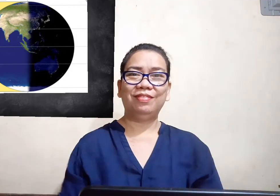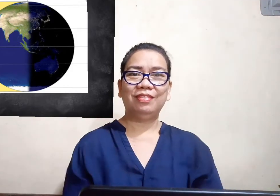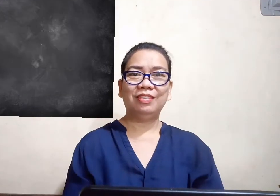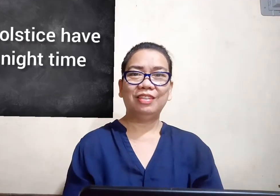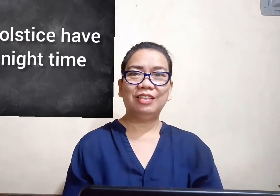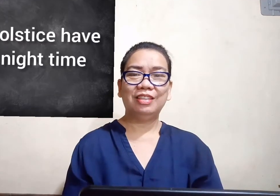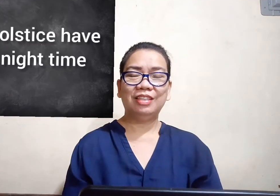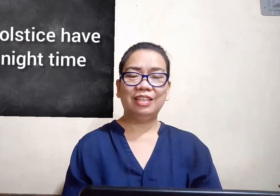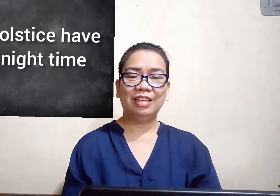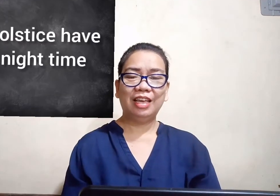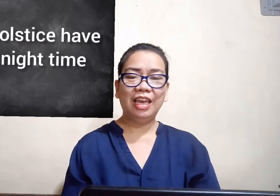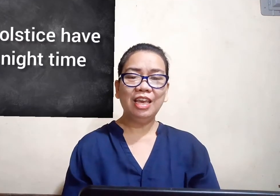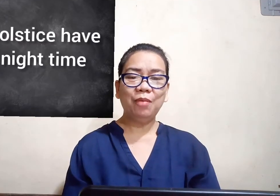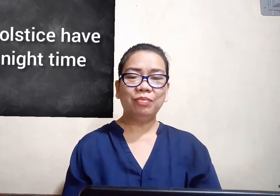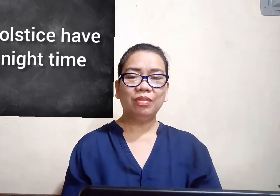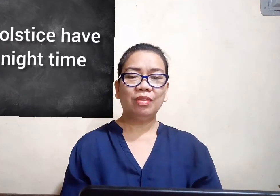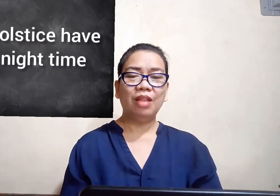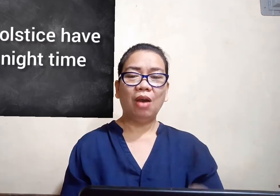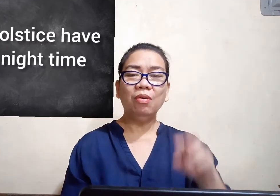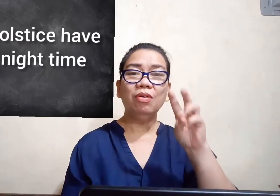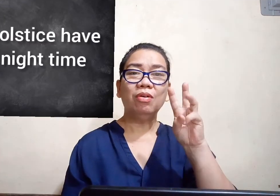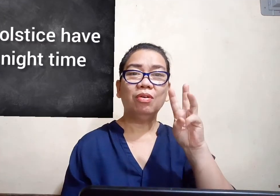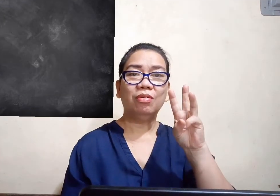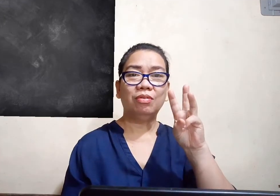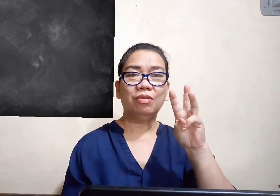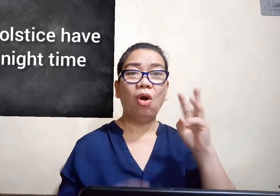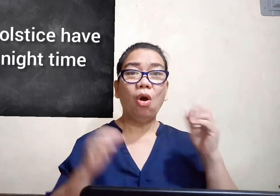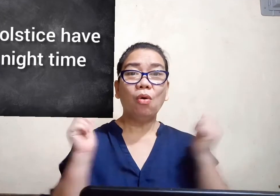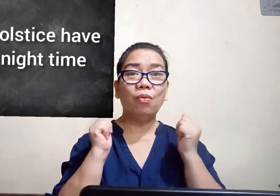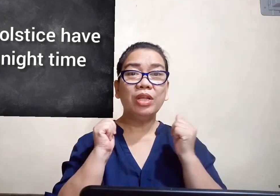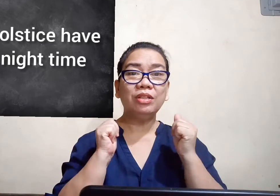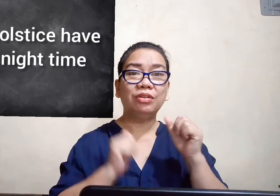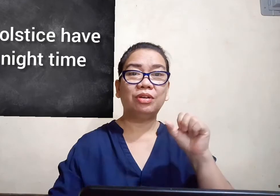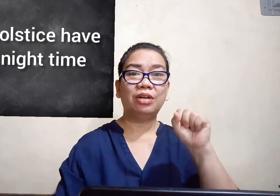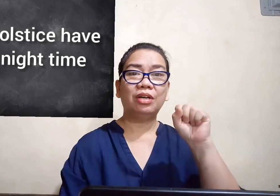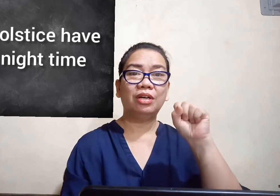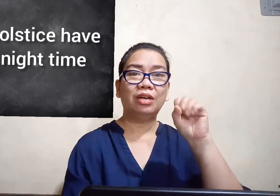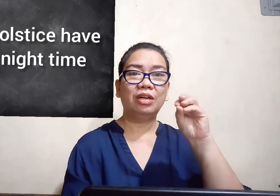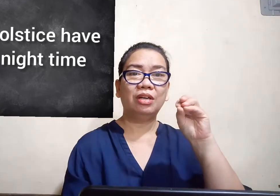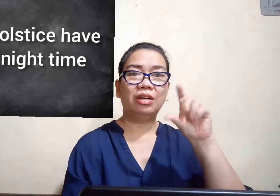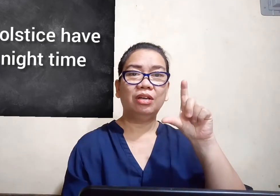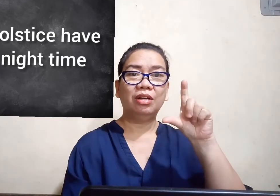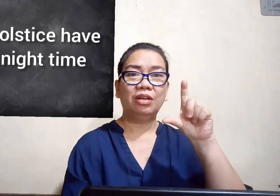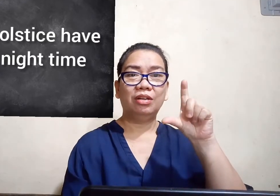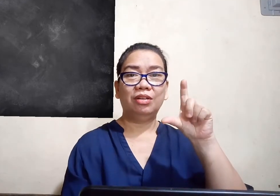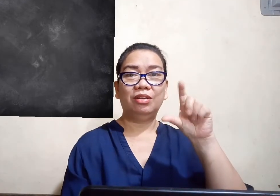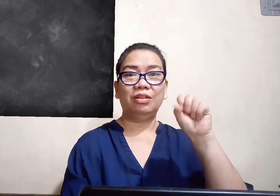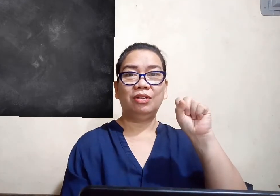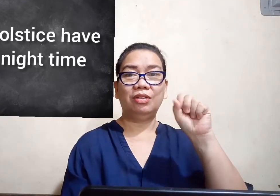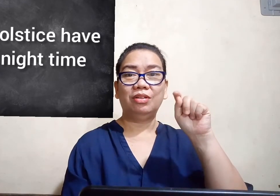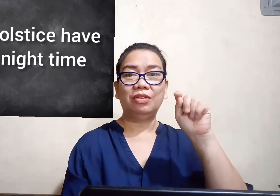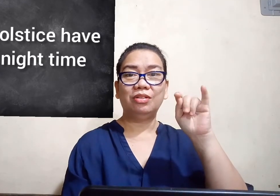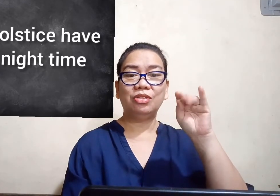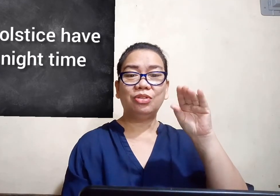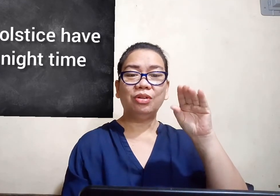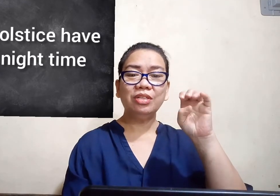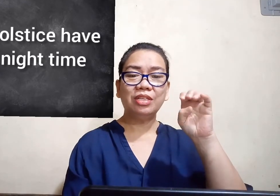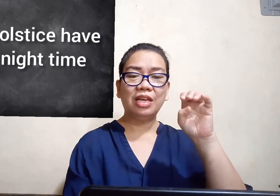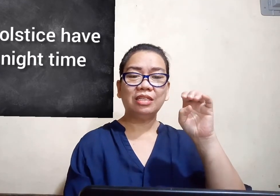okay now winter solstice